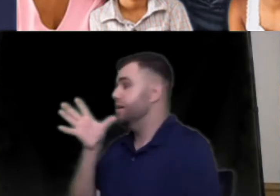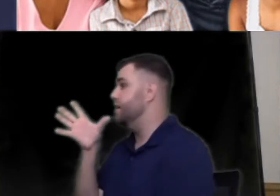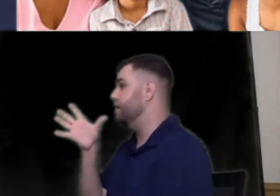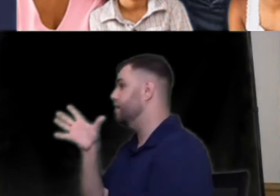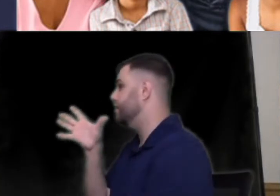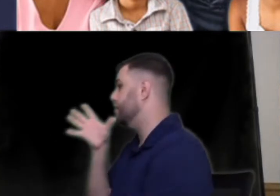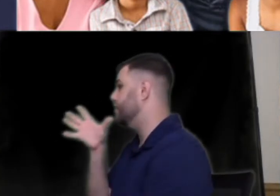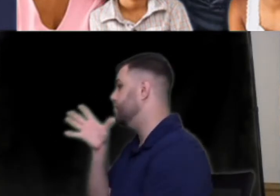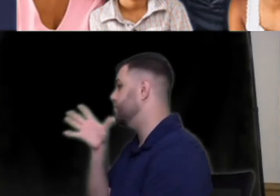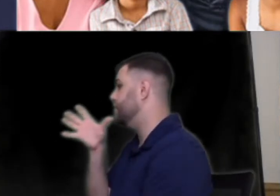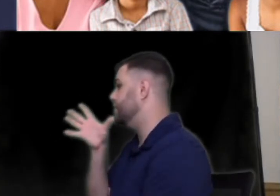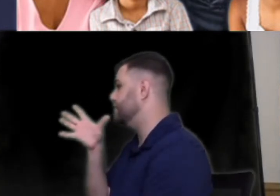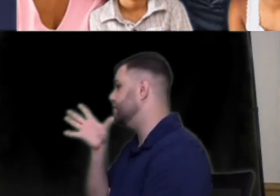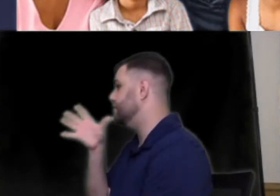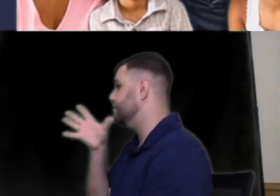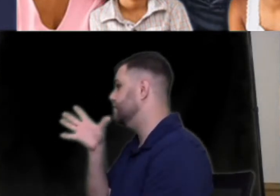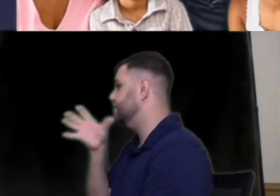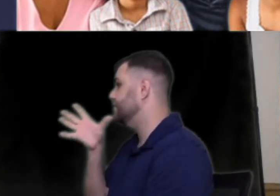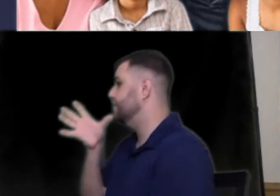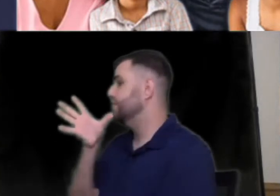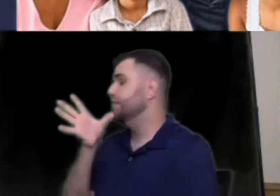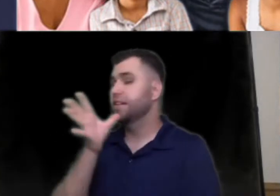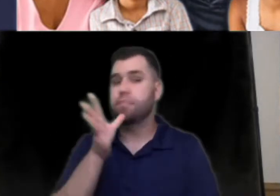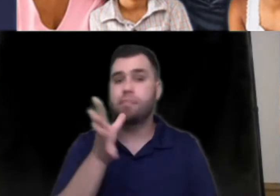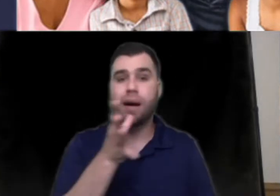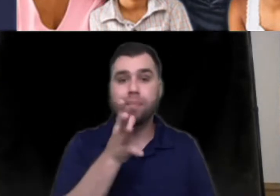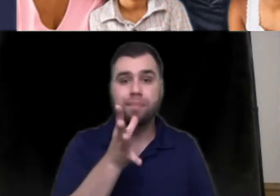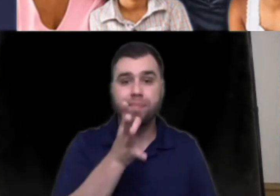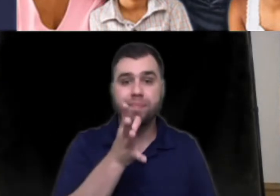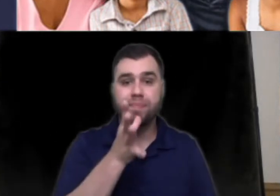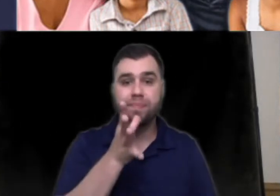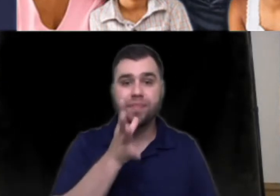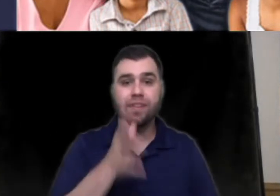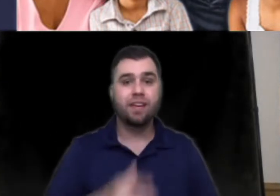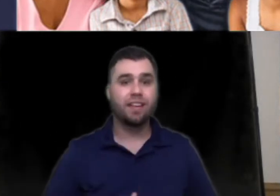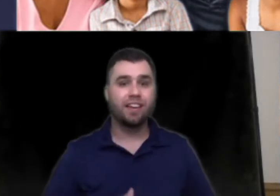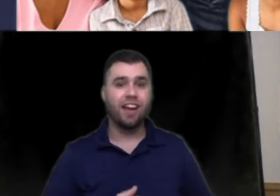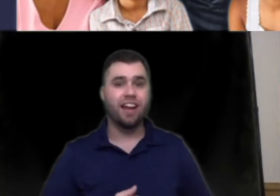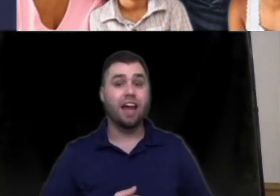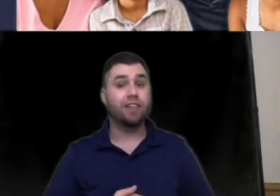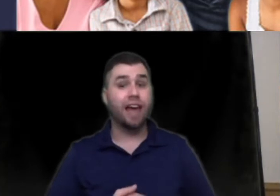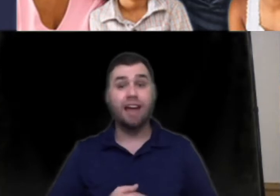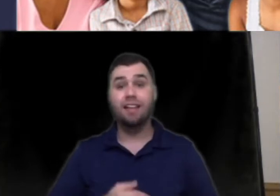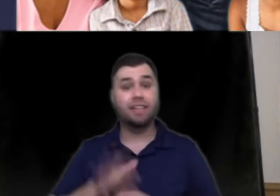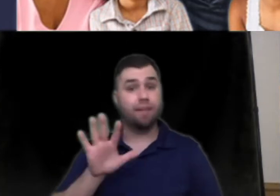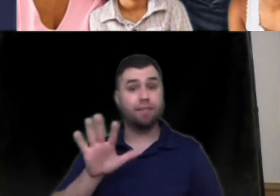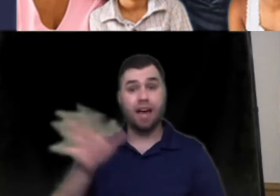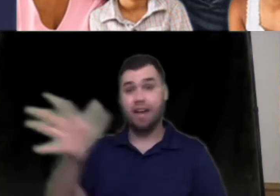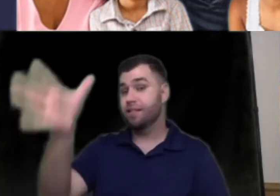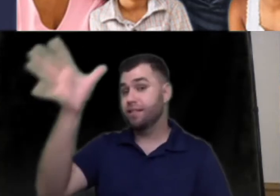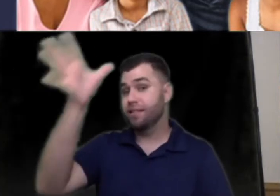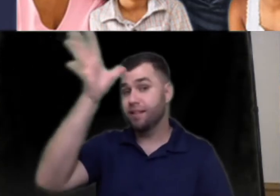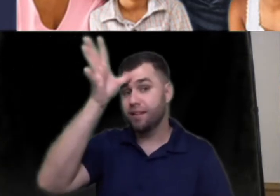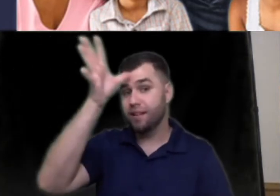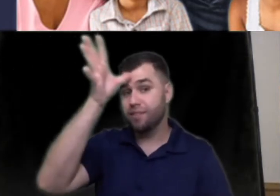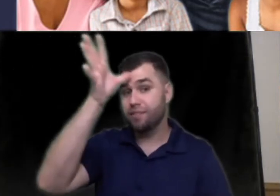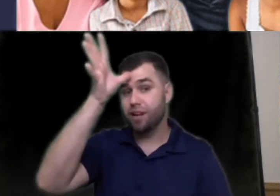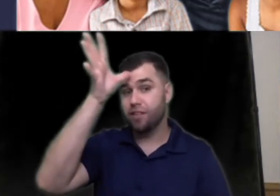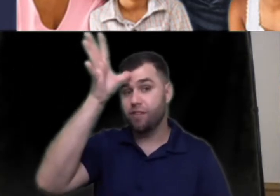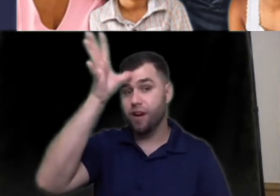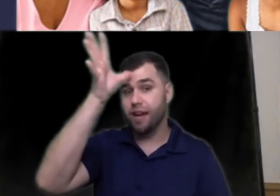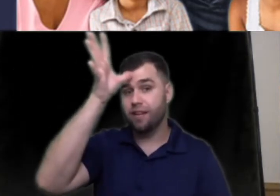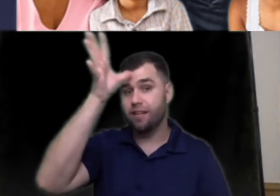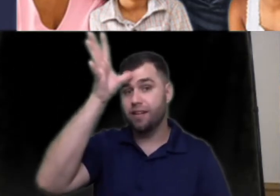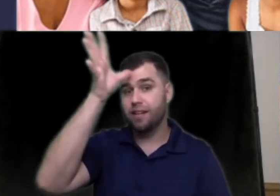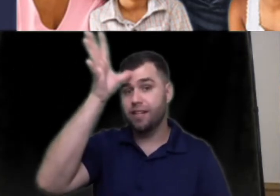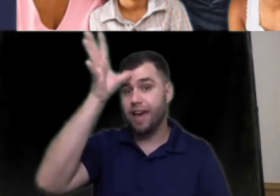and look just like this mom good now dad same sign but on the